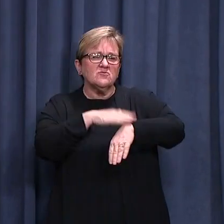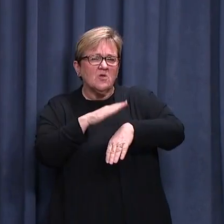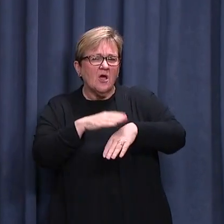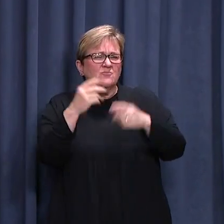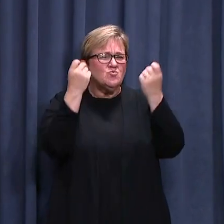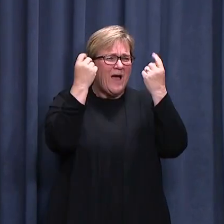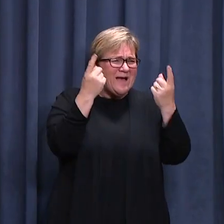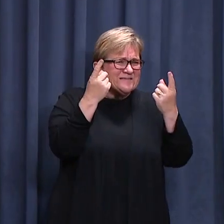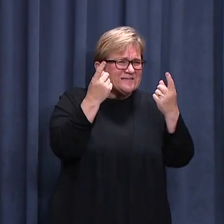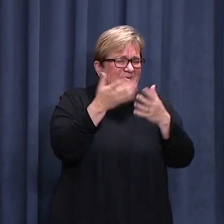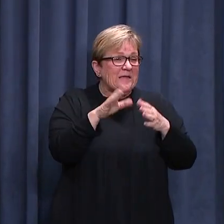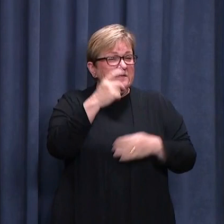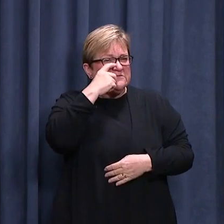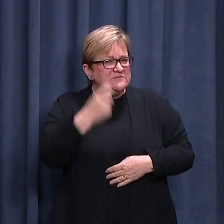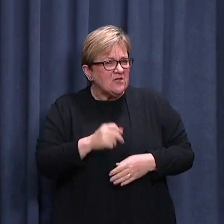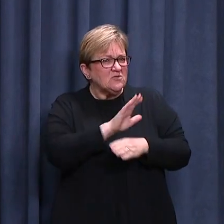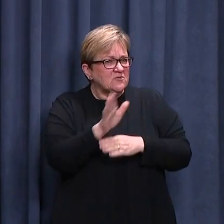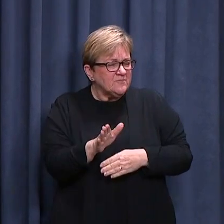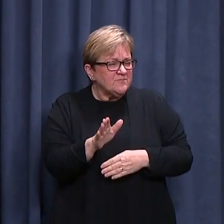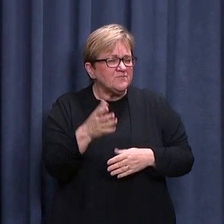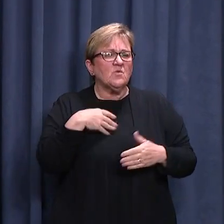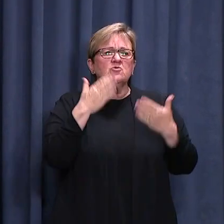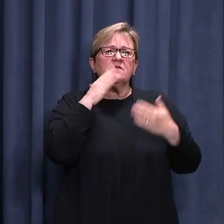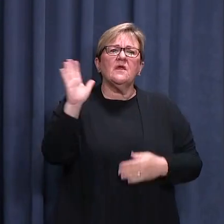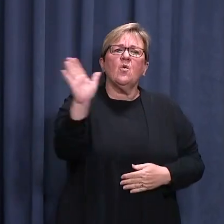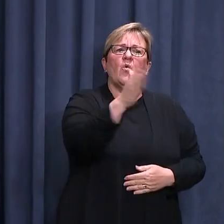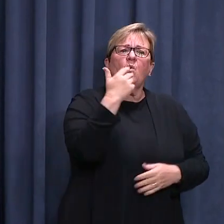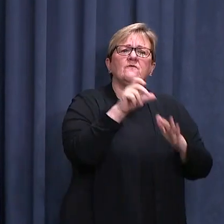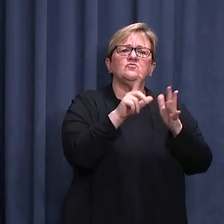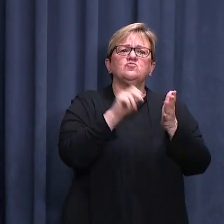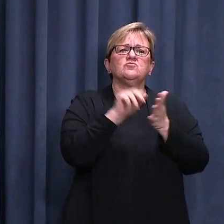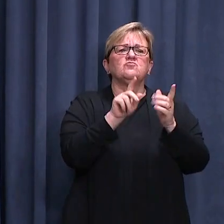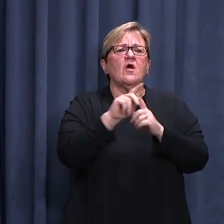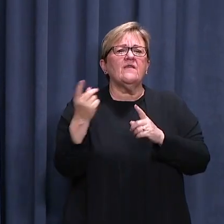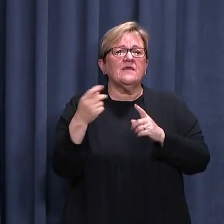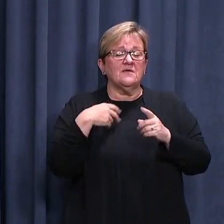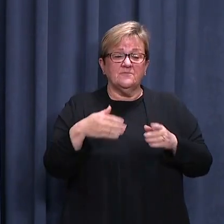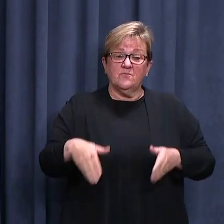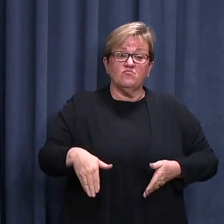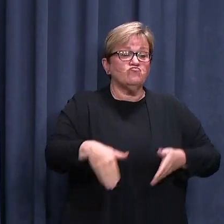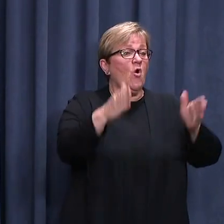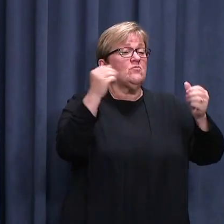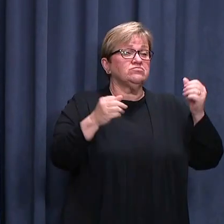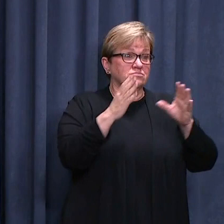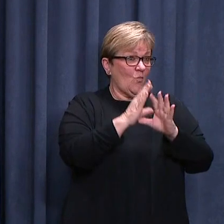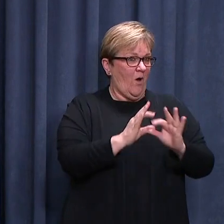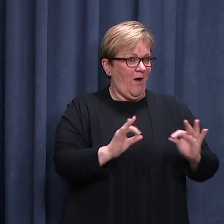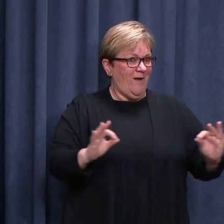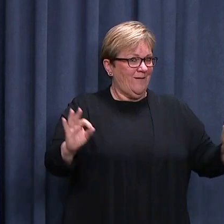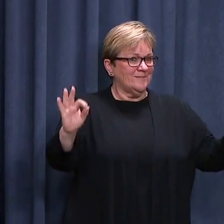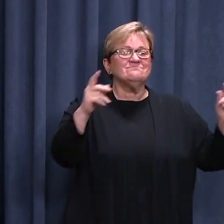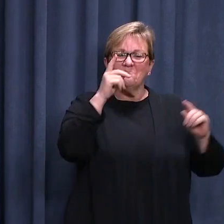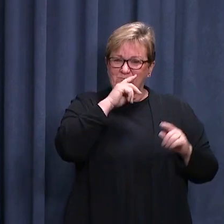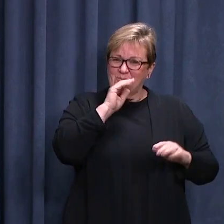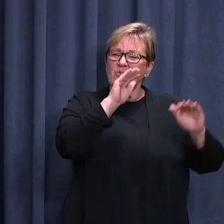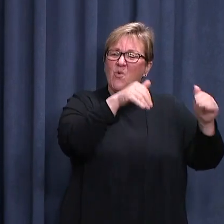the severity of this outbreak. I'd like to thank everyone for doing the right thing. Our roads are clearly quieter. Many people are staying